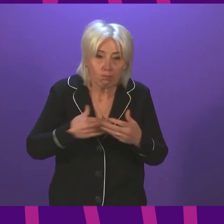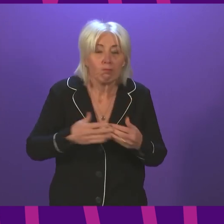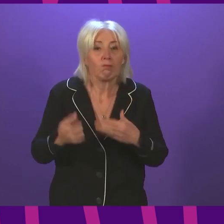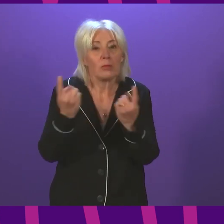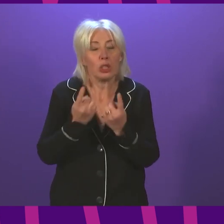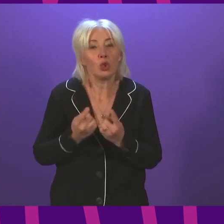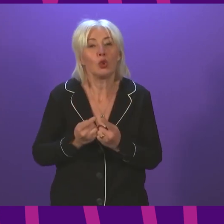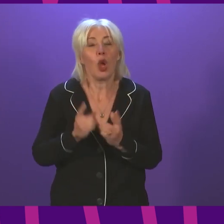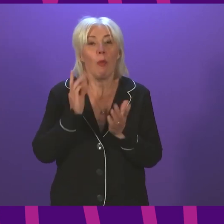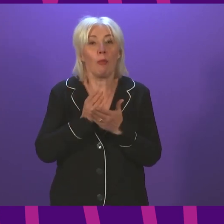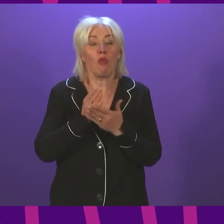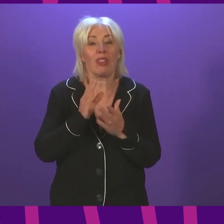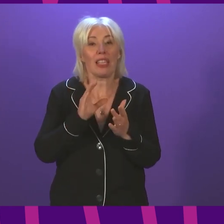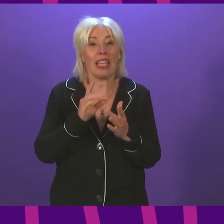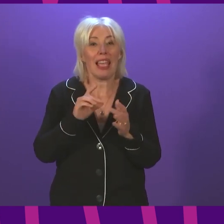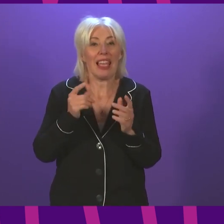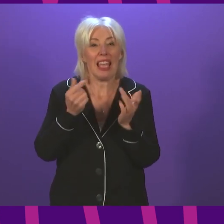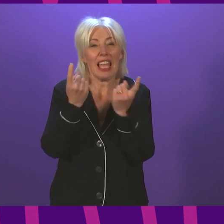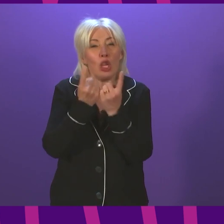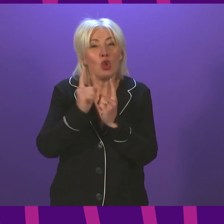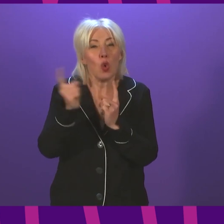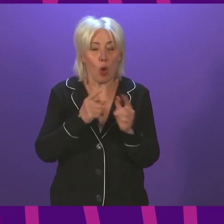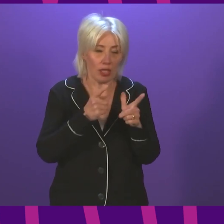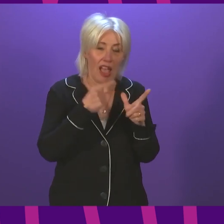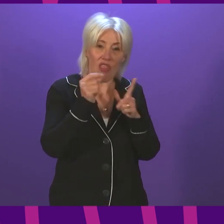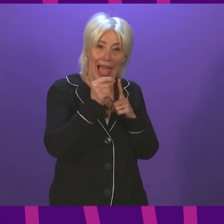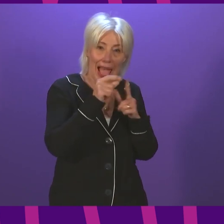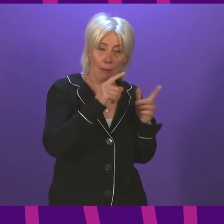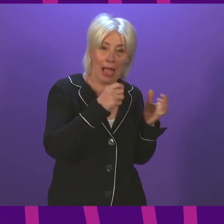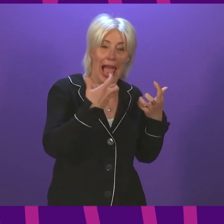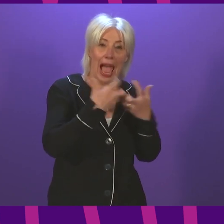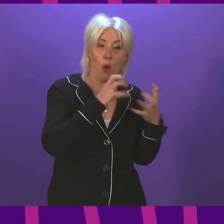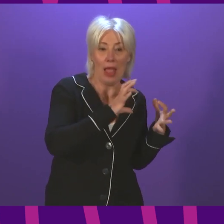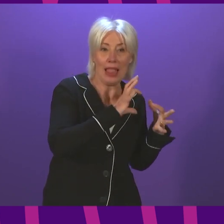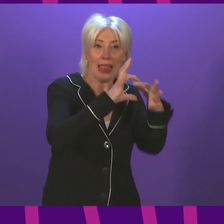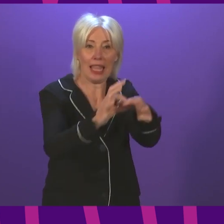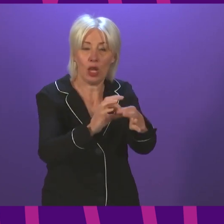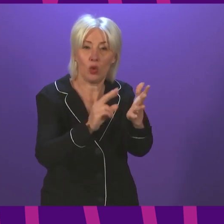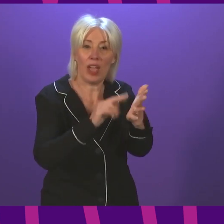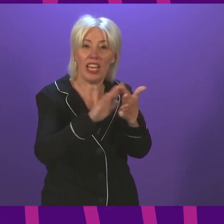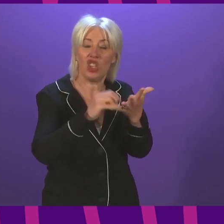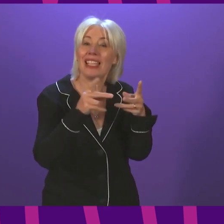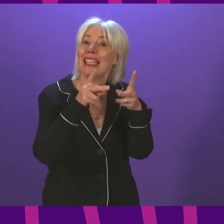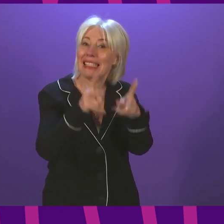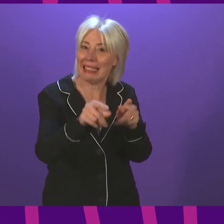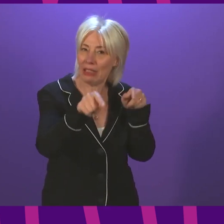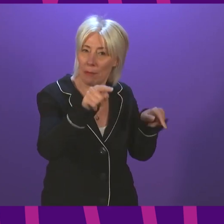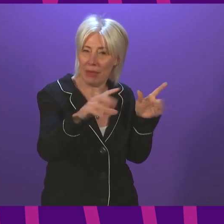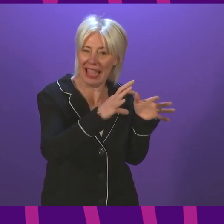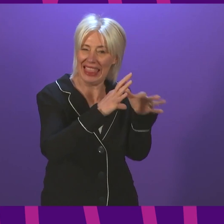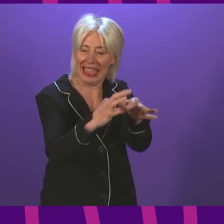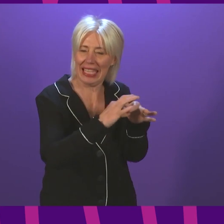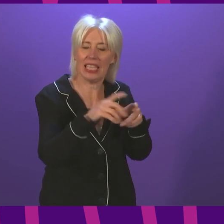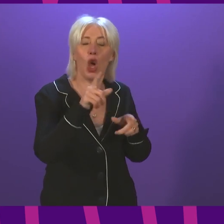in essence was the linkage between the app and the NHS systems. That action has been taken to